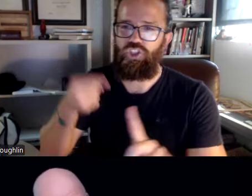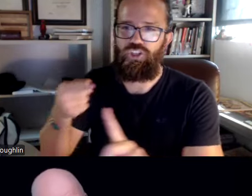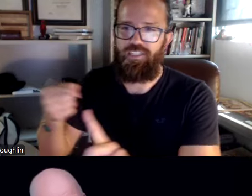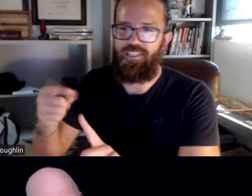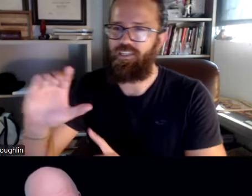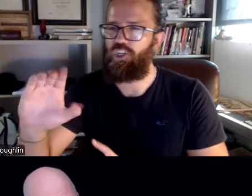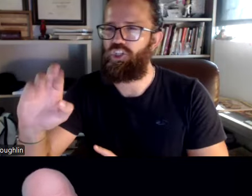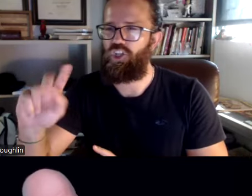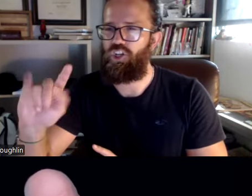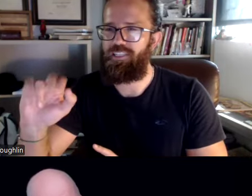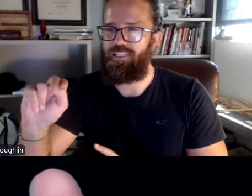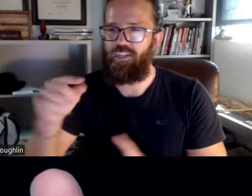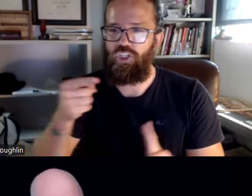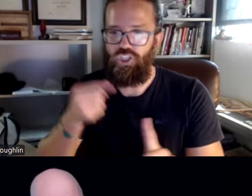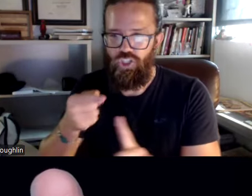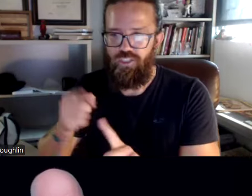silly bus